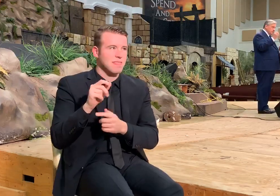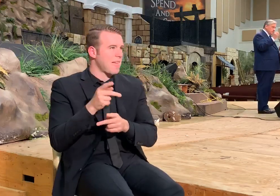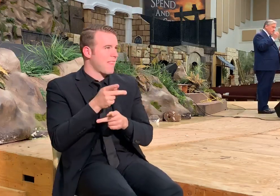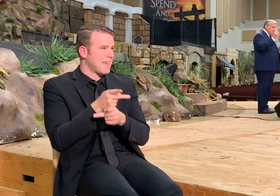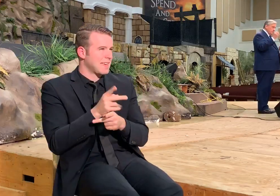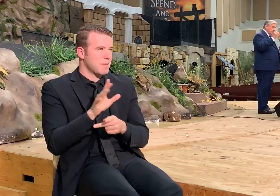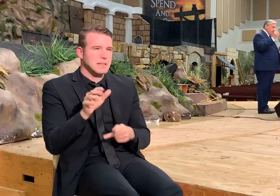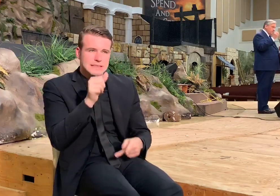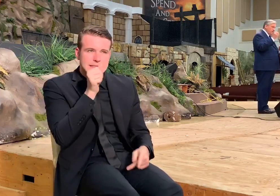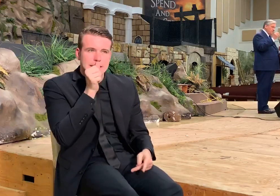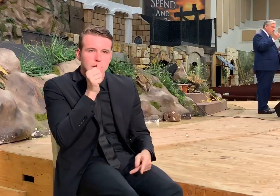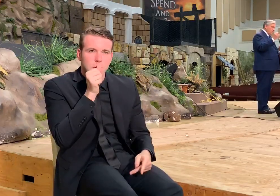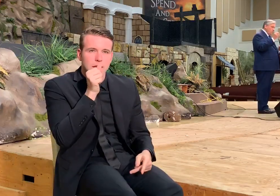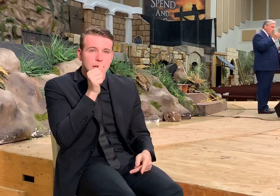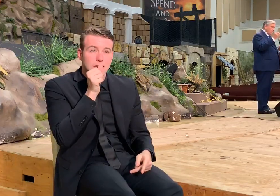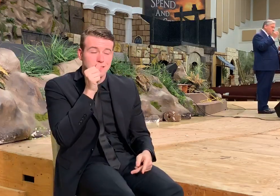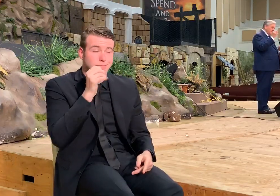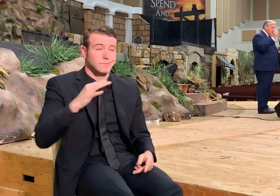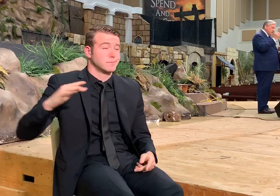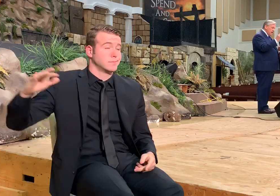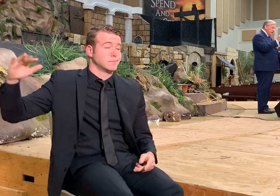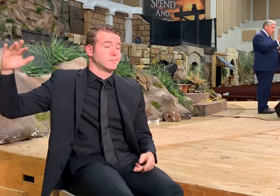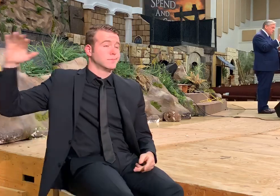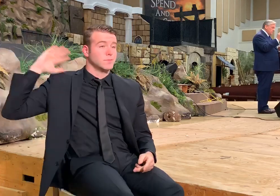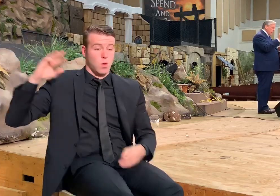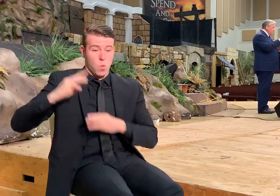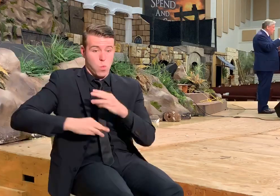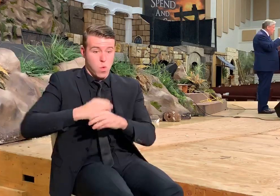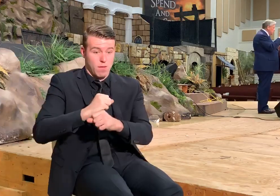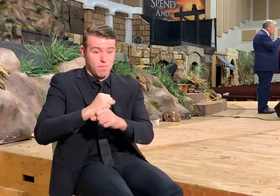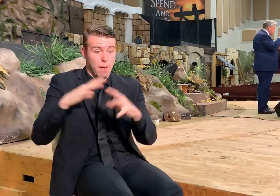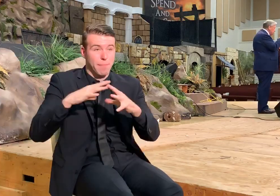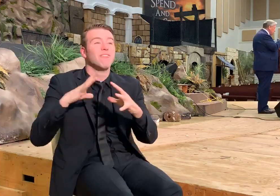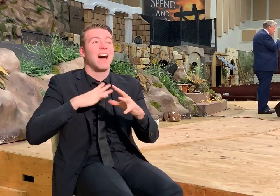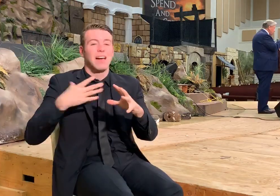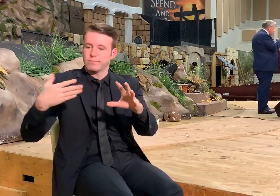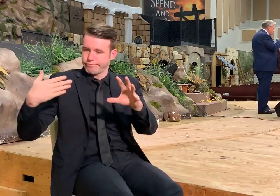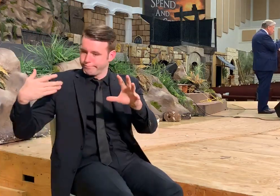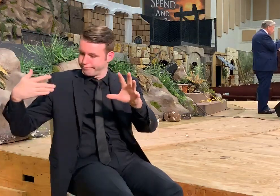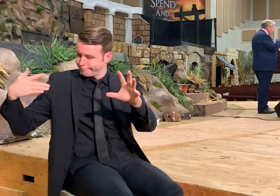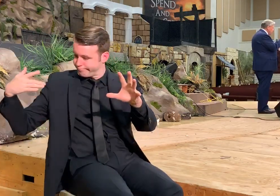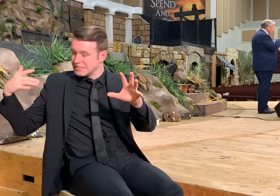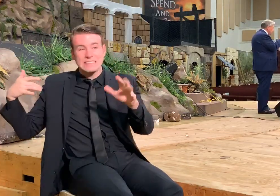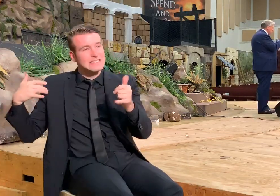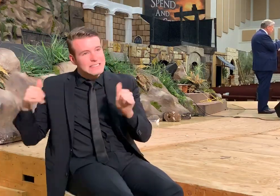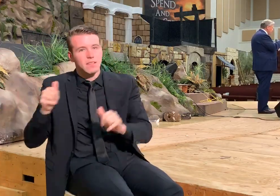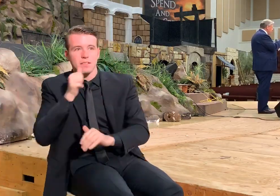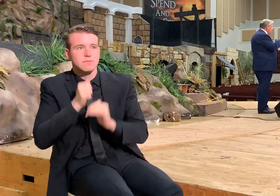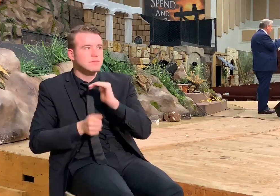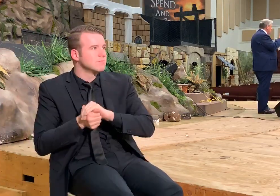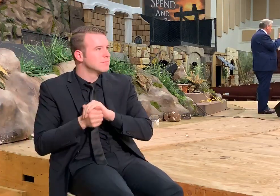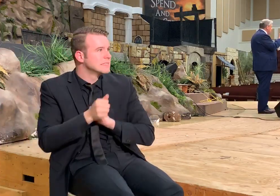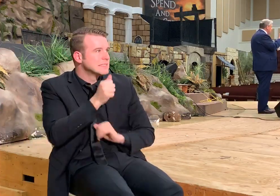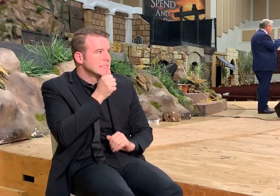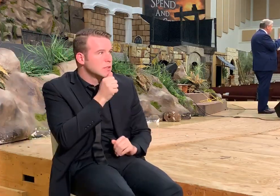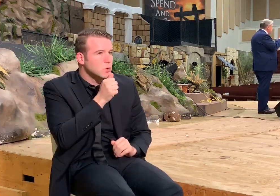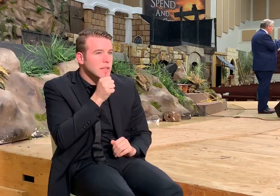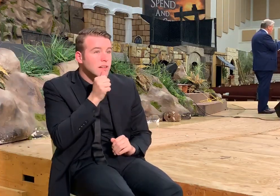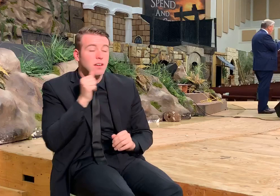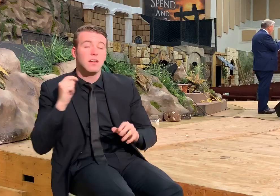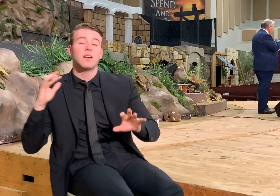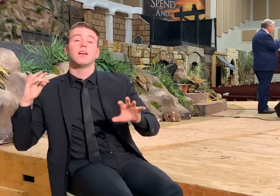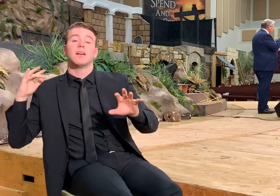secret from before the world began. That was a secret was kept until